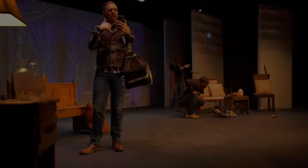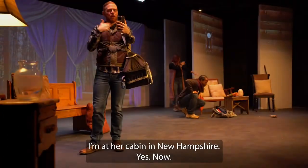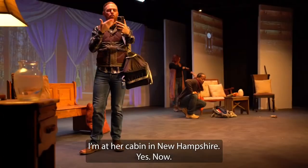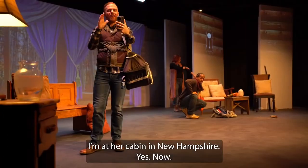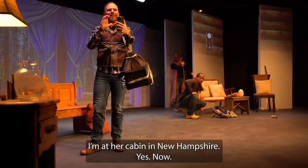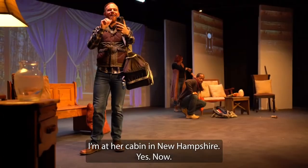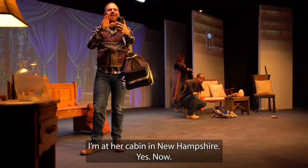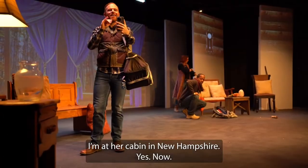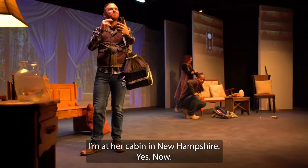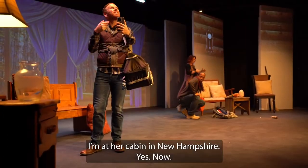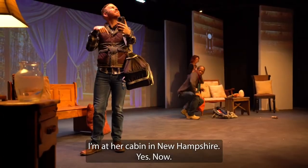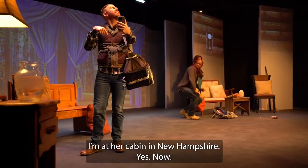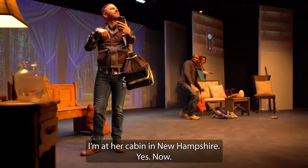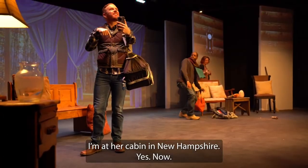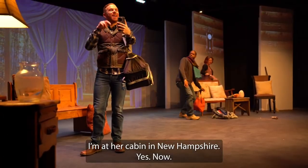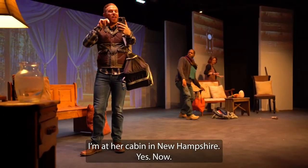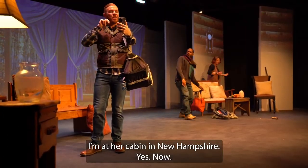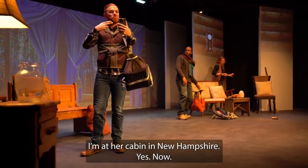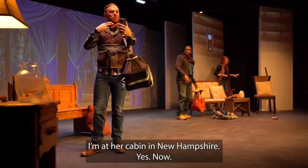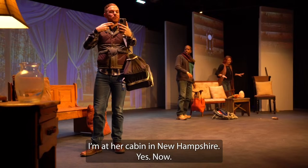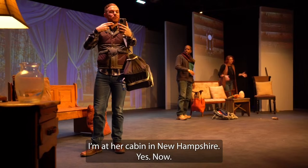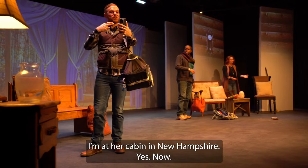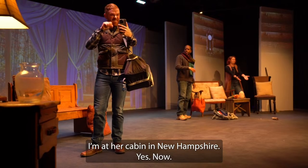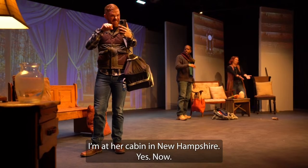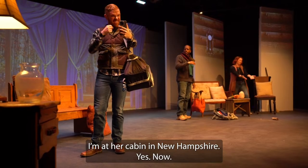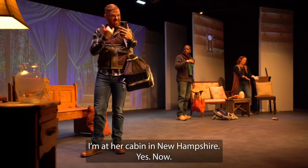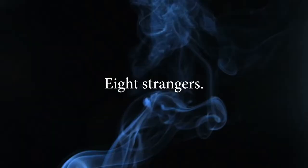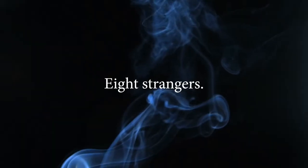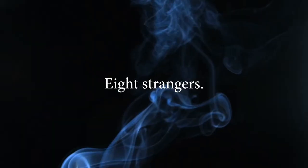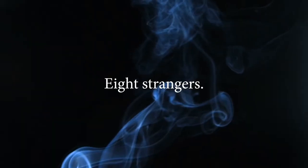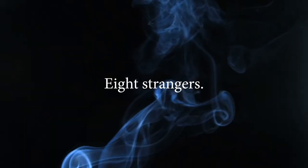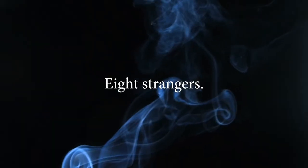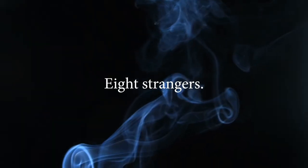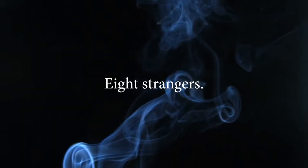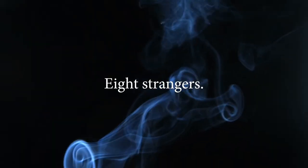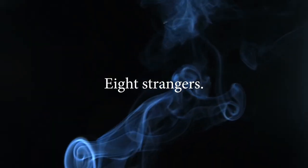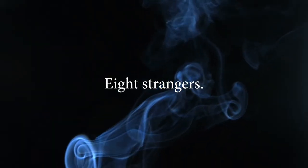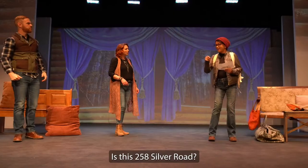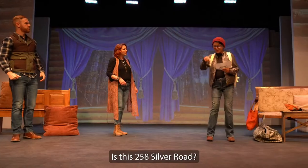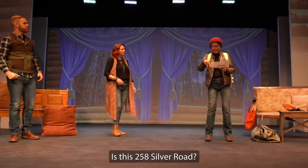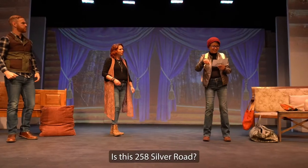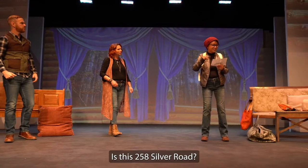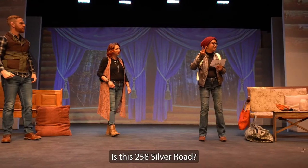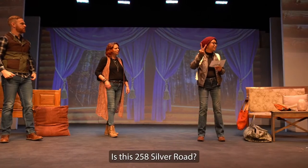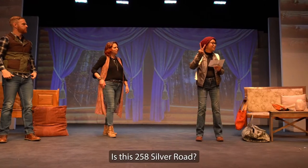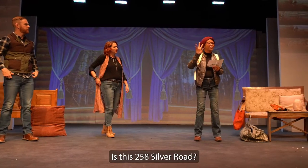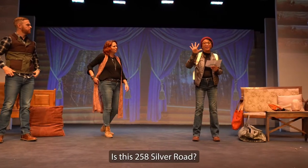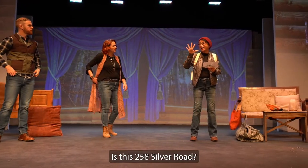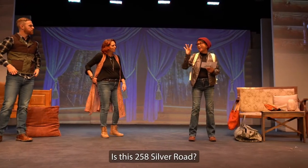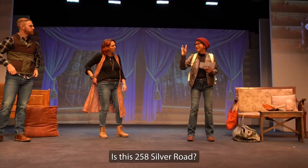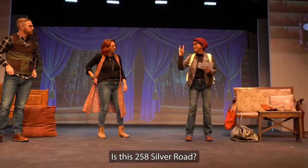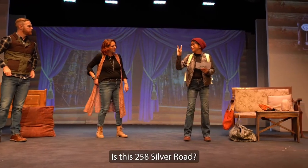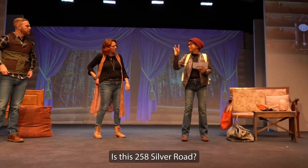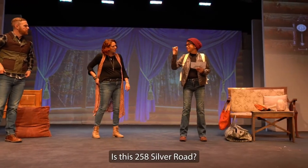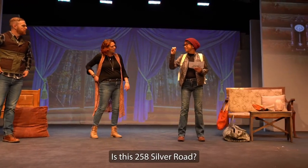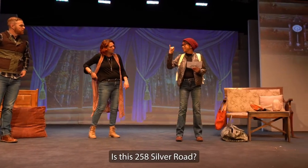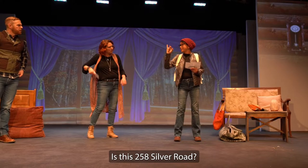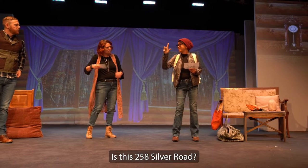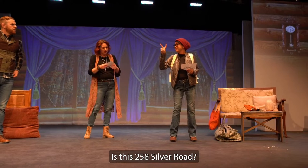I'm at her cabin in New Hampshire. Yes, now. Is this 258 Silver